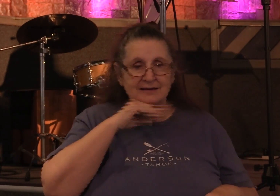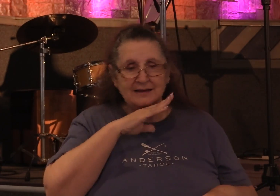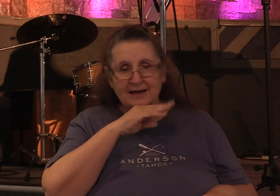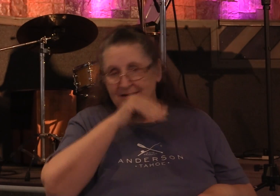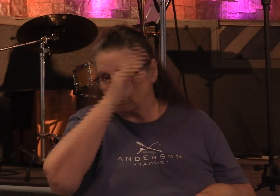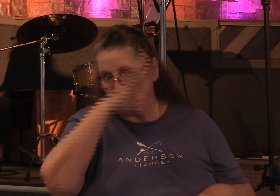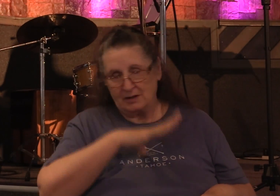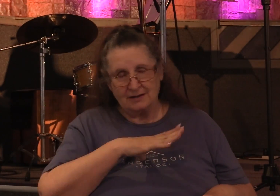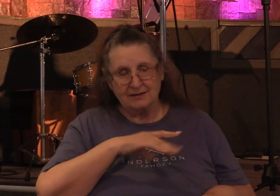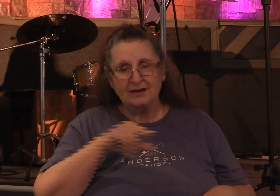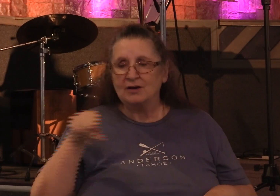God